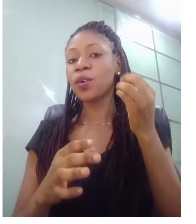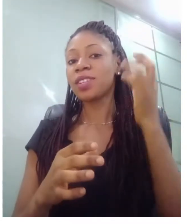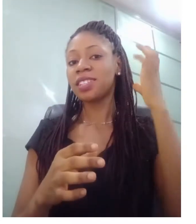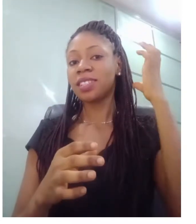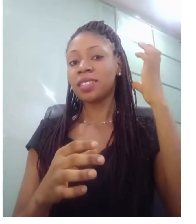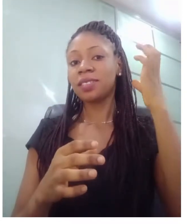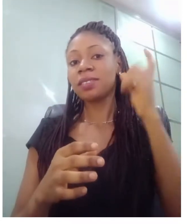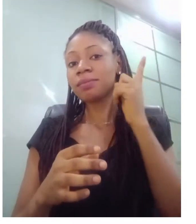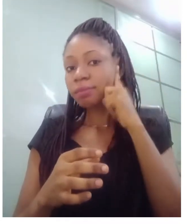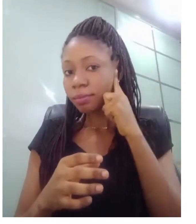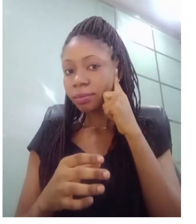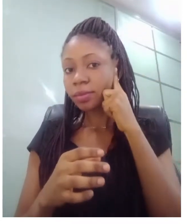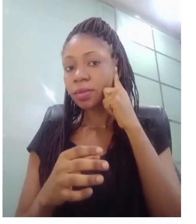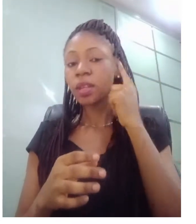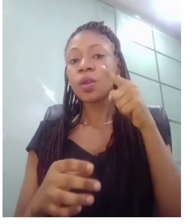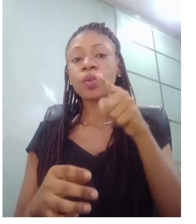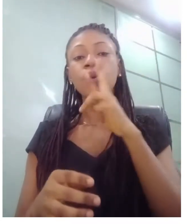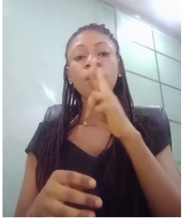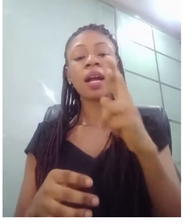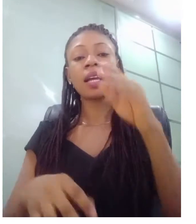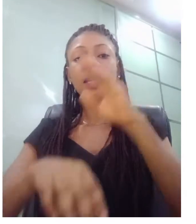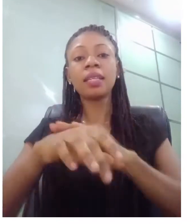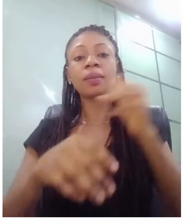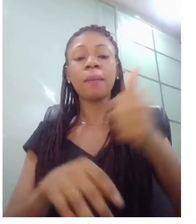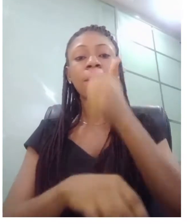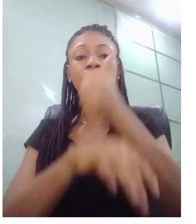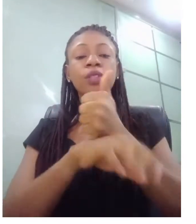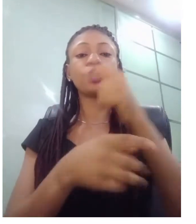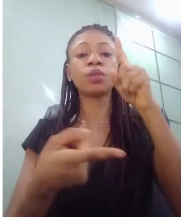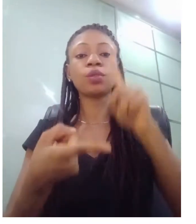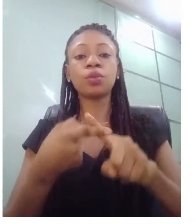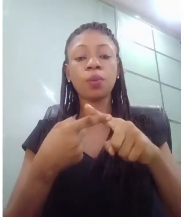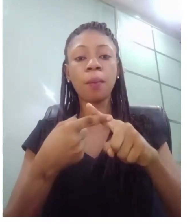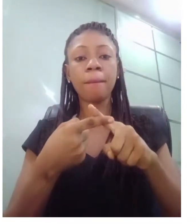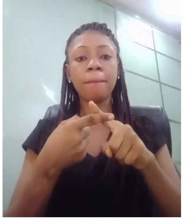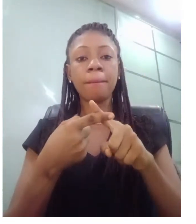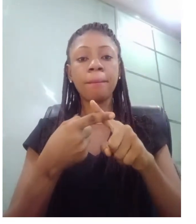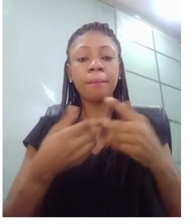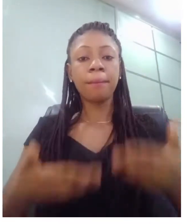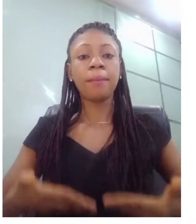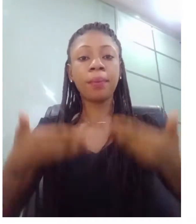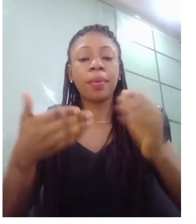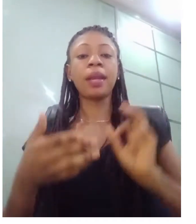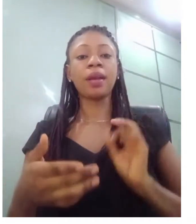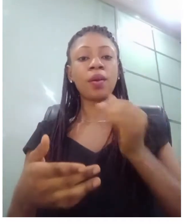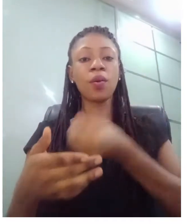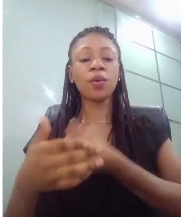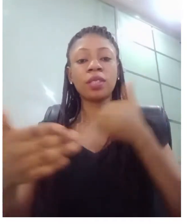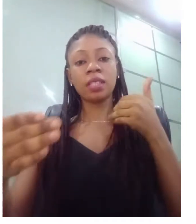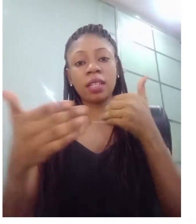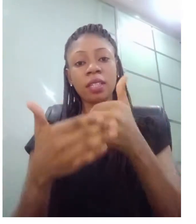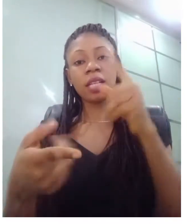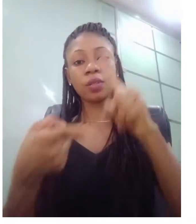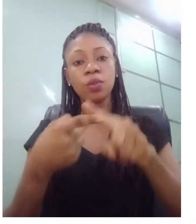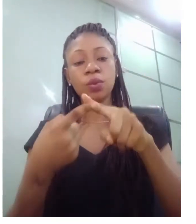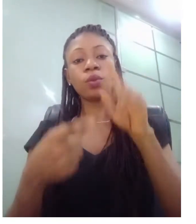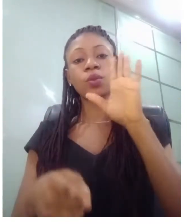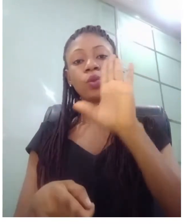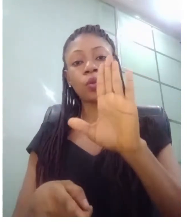um bring us closer to your indigenous sign language you can suggest to us uh which sign language